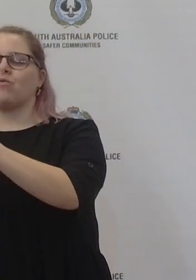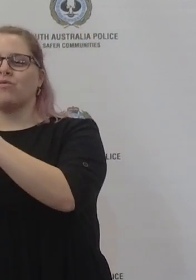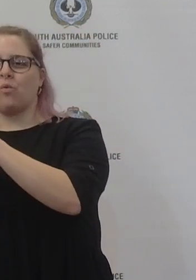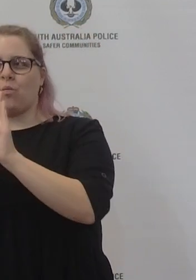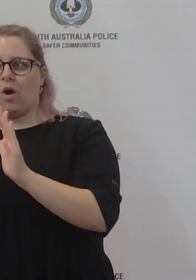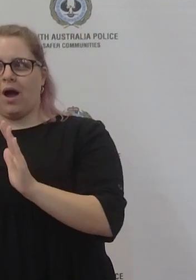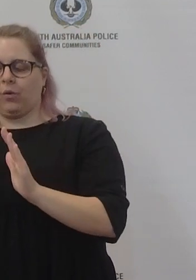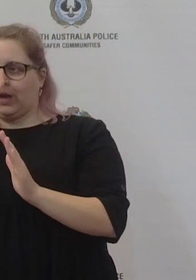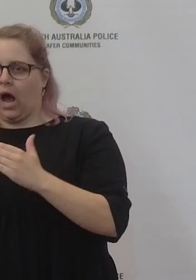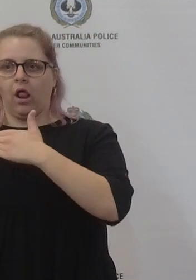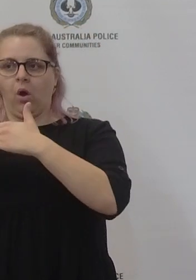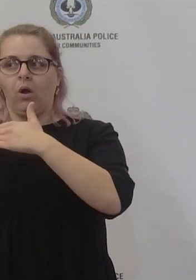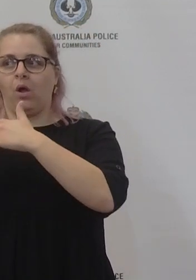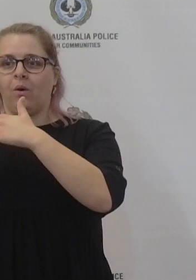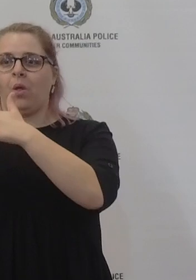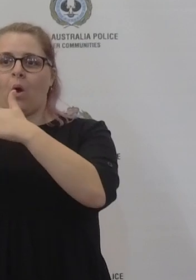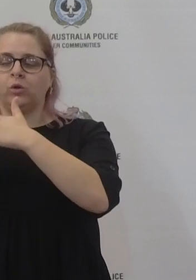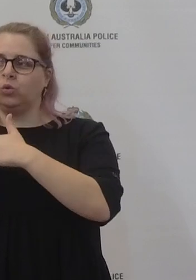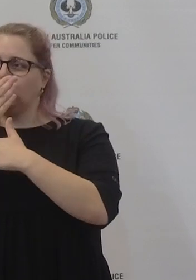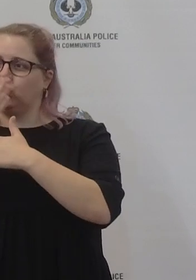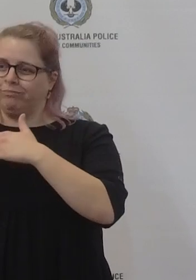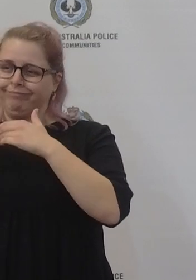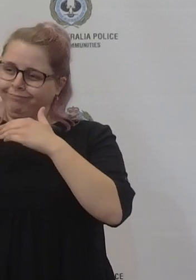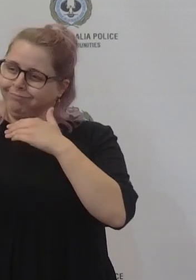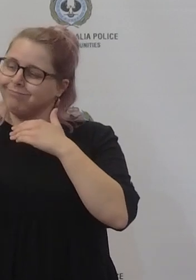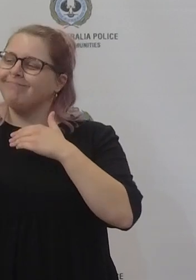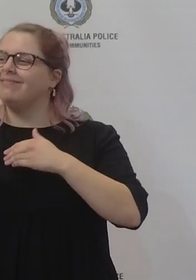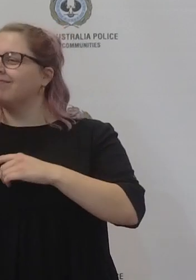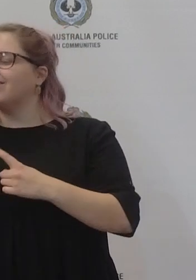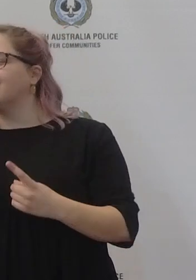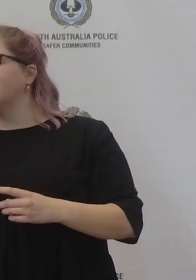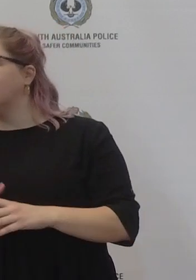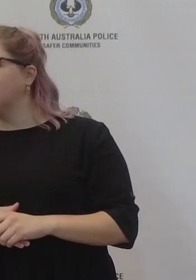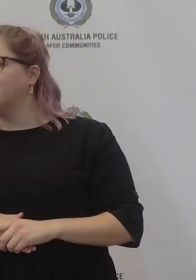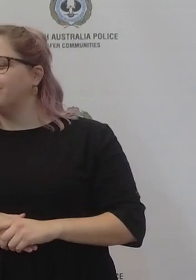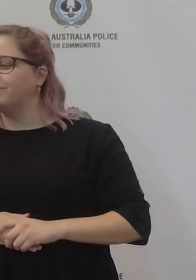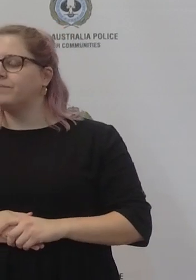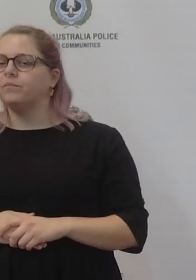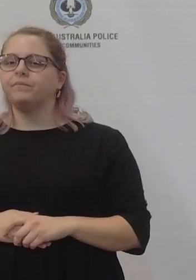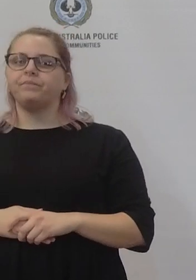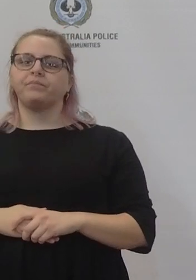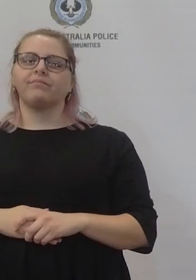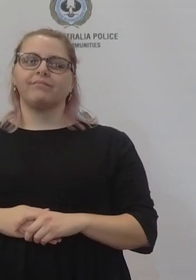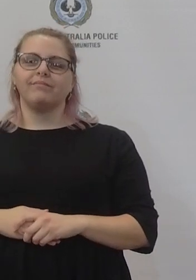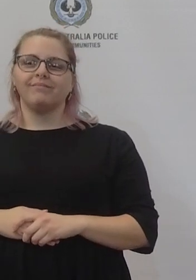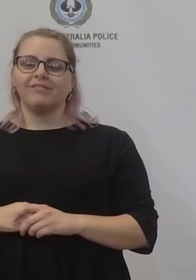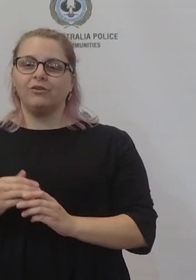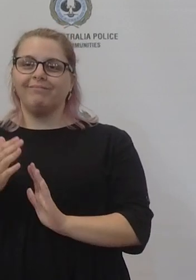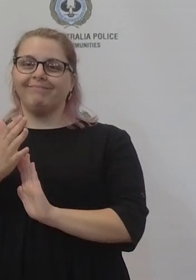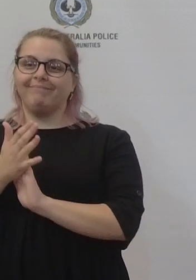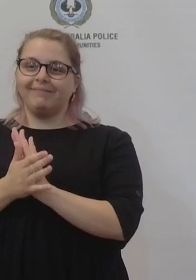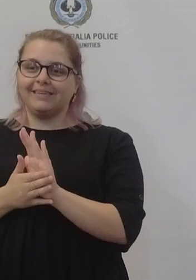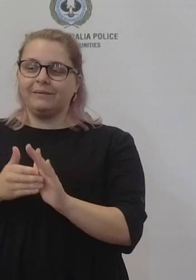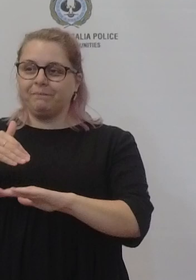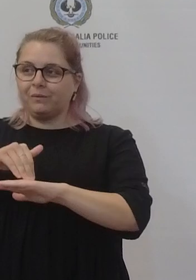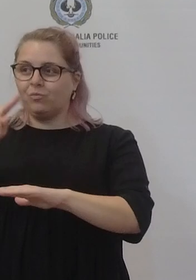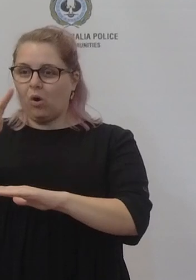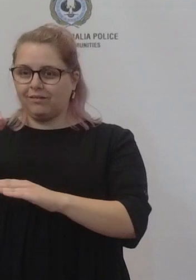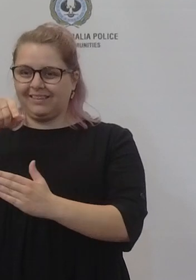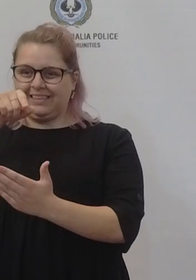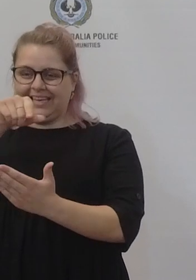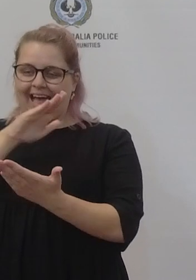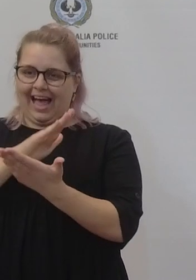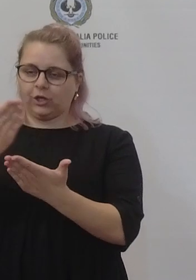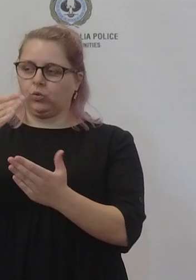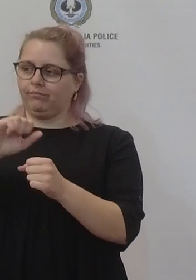accepting of having more disease but it's just a good um example of it actually being a virus that's the problem infecting people as opposed to the